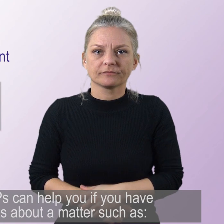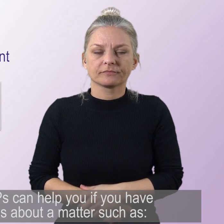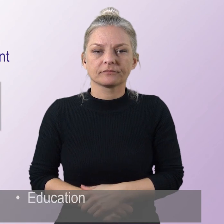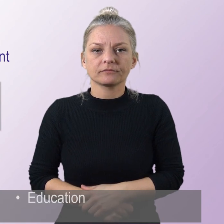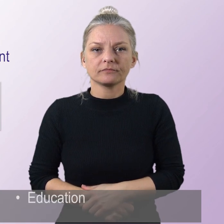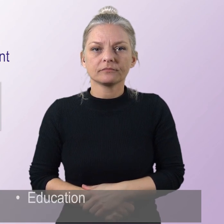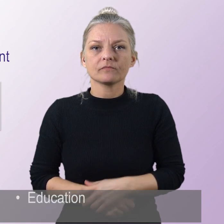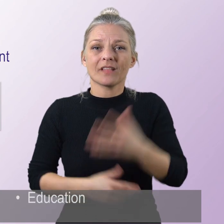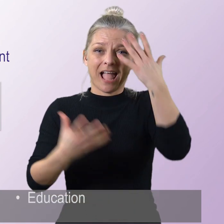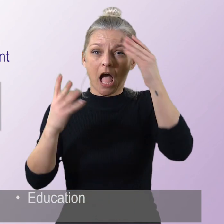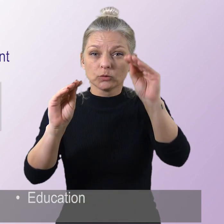Education